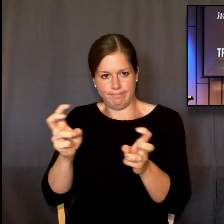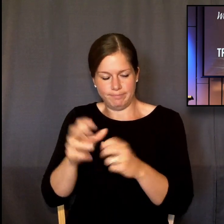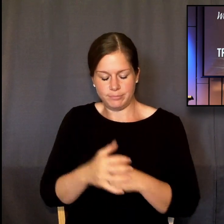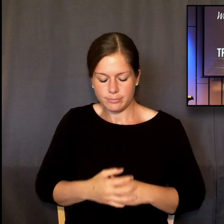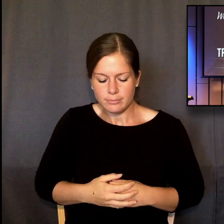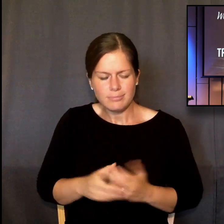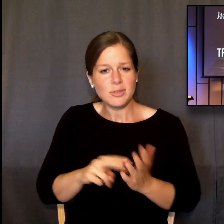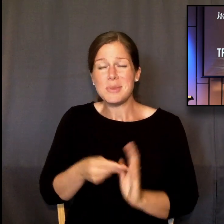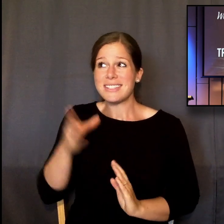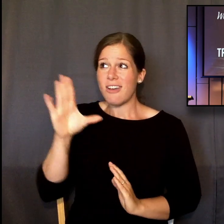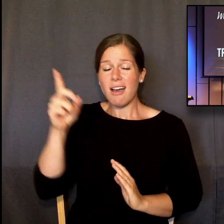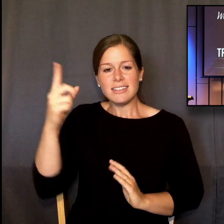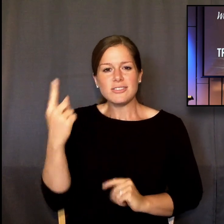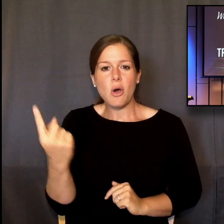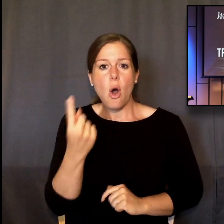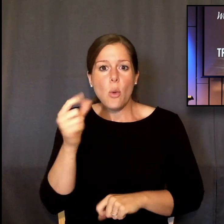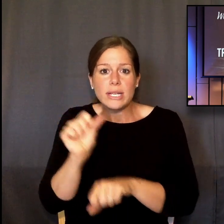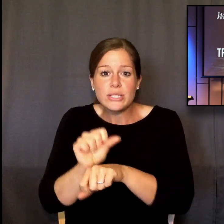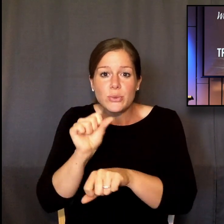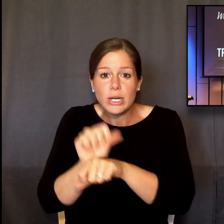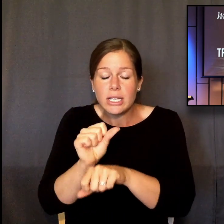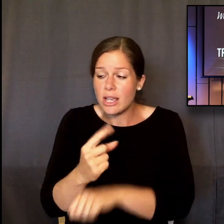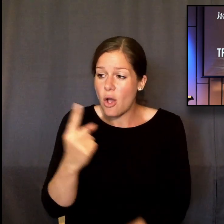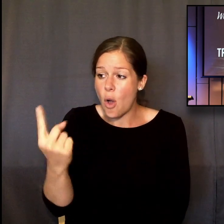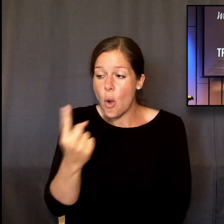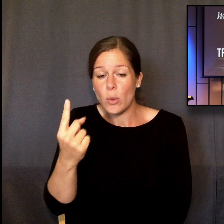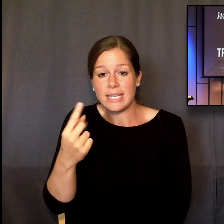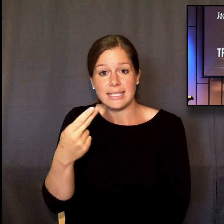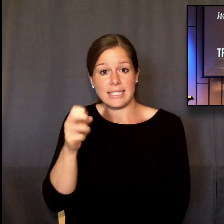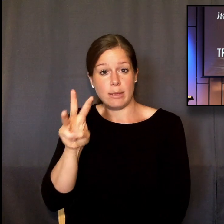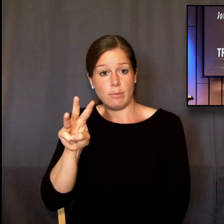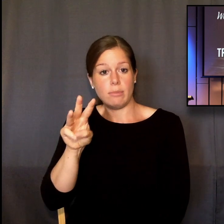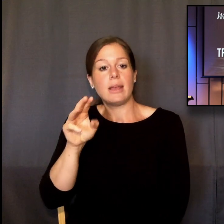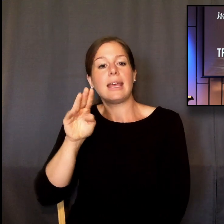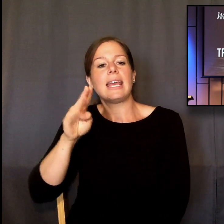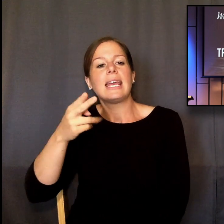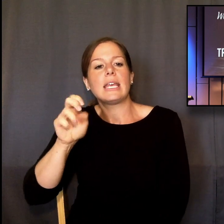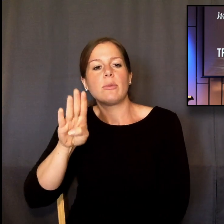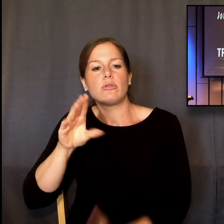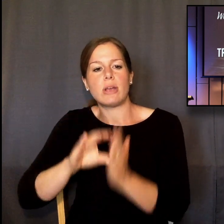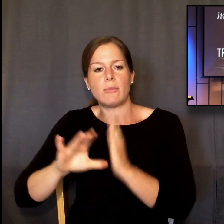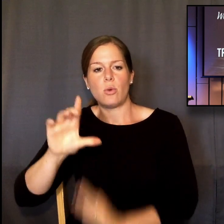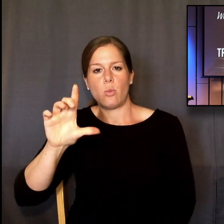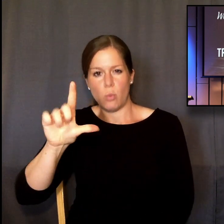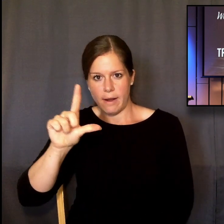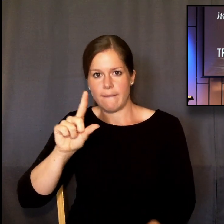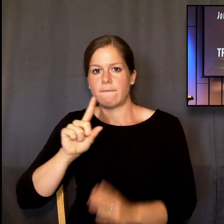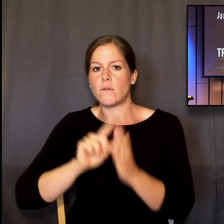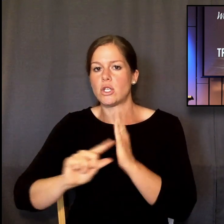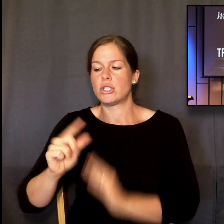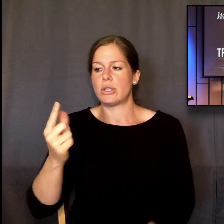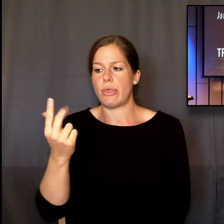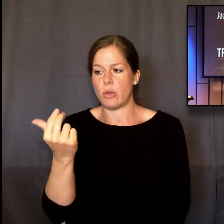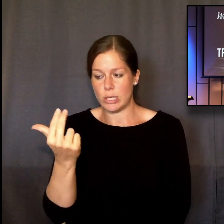he's constantly, always working. Hebrews 1, 13 says, Jesus is upholding the entire universe.